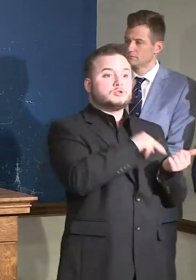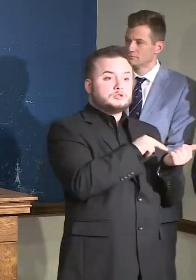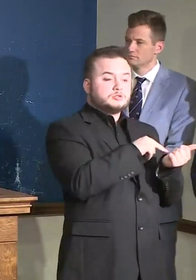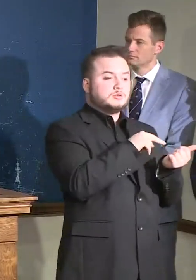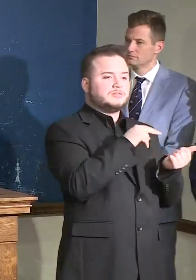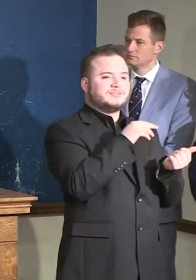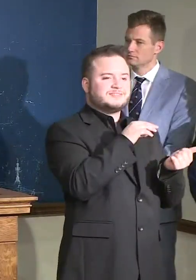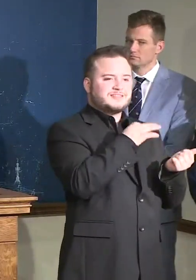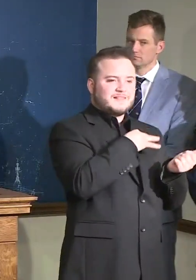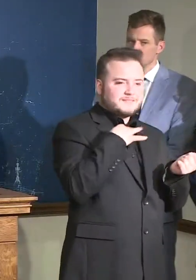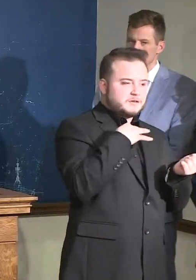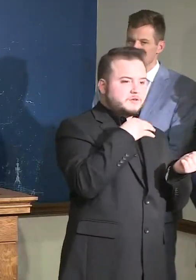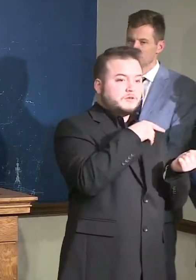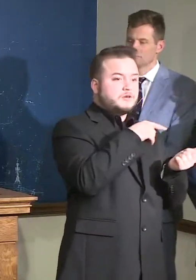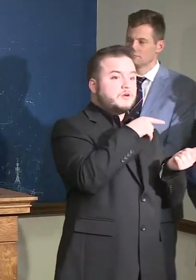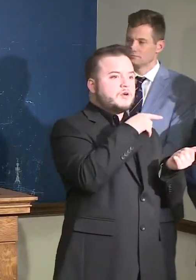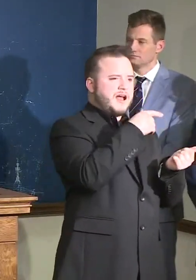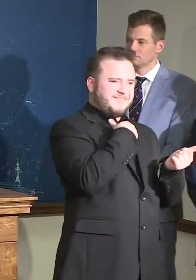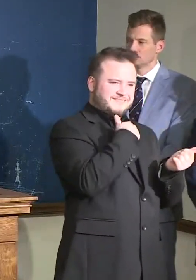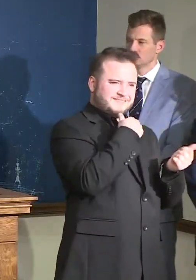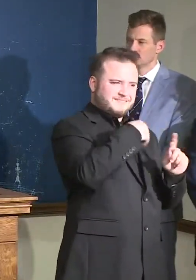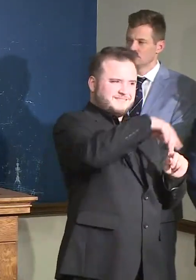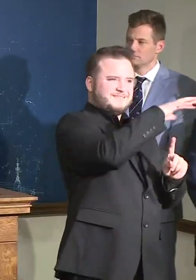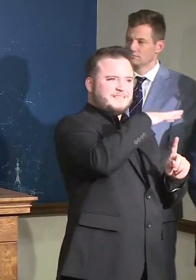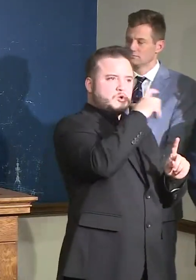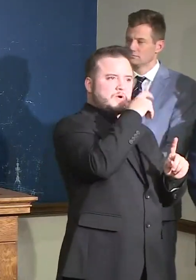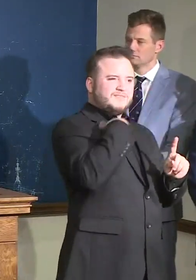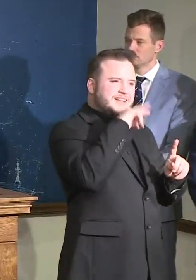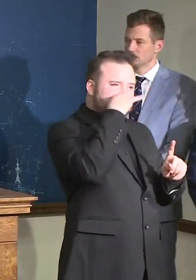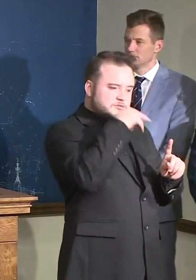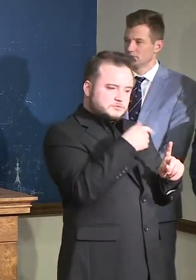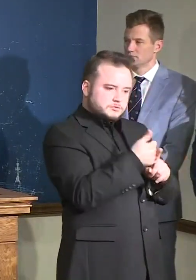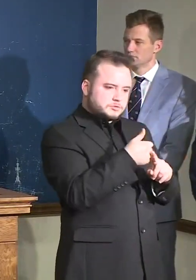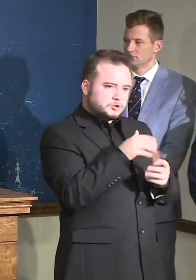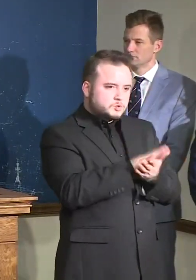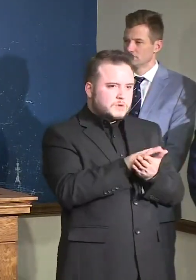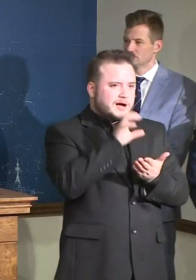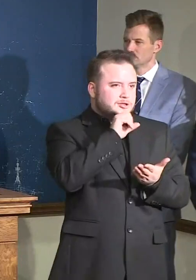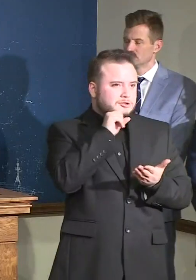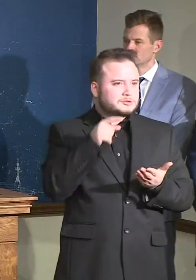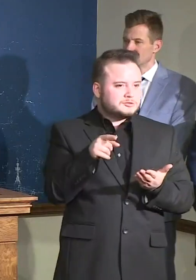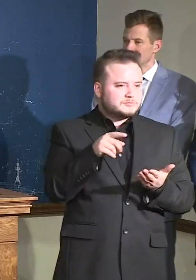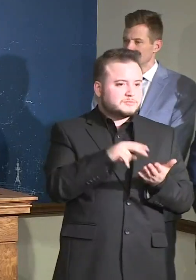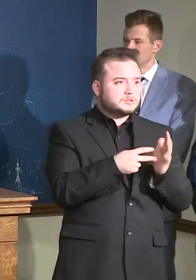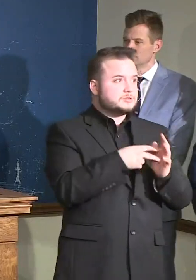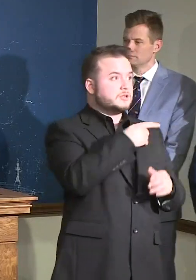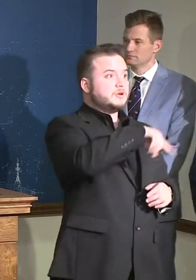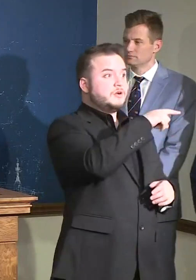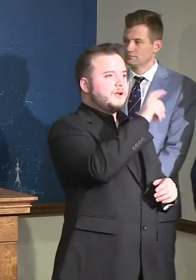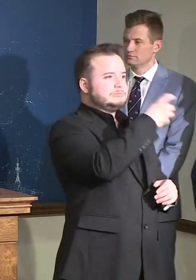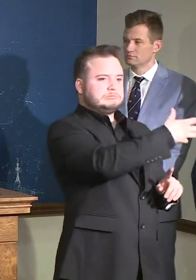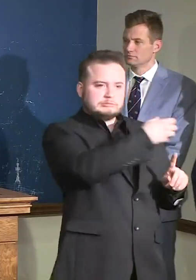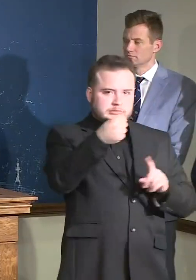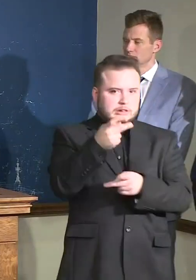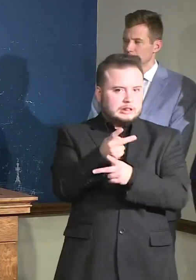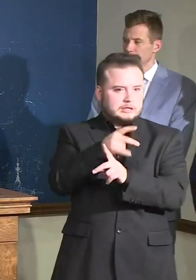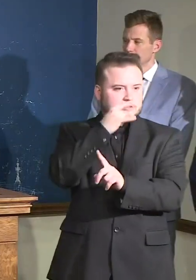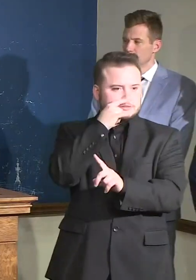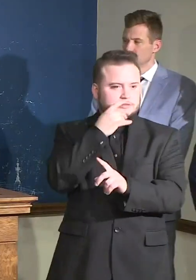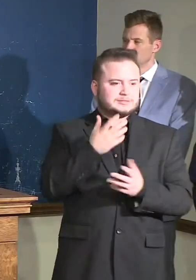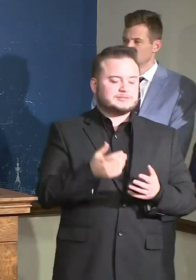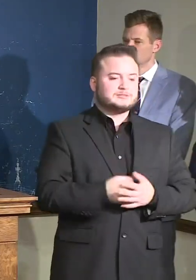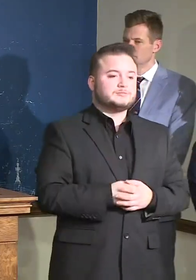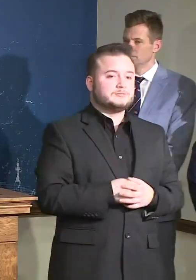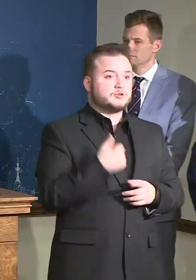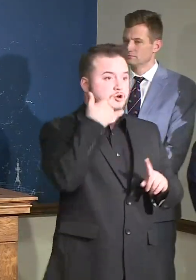has school-aged children. It is estimated that 20% of them. So when I call the health care CEOs, they're telling me don't do